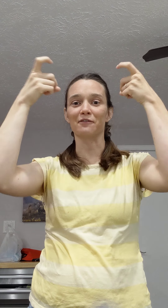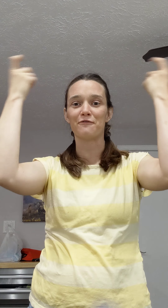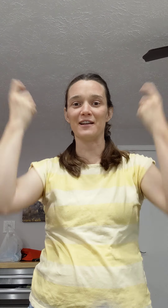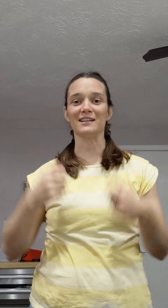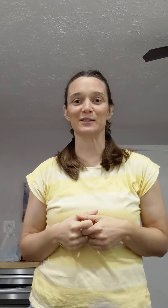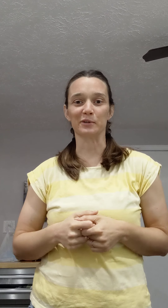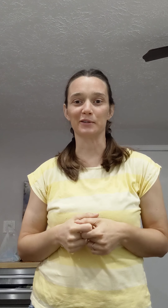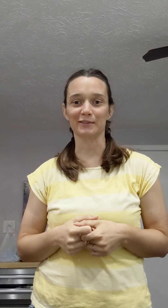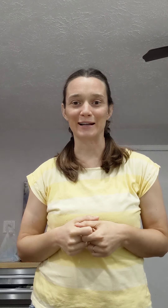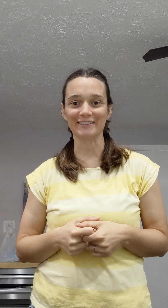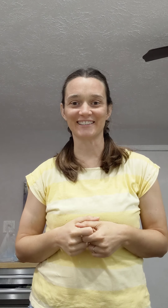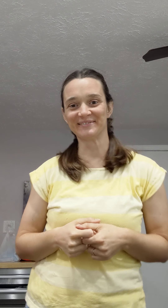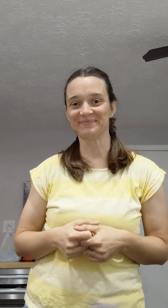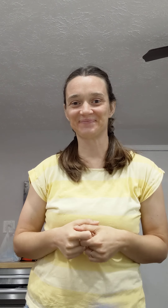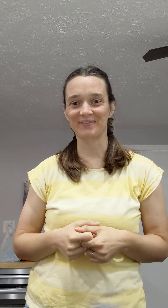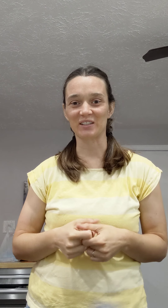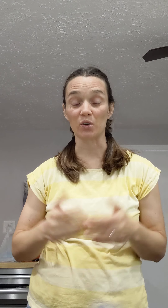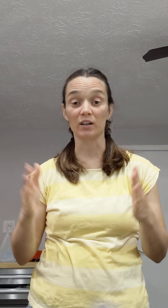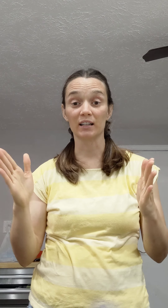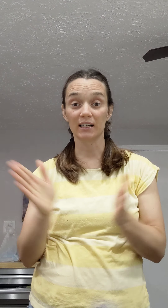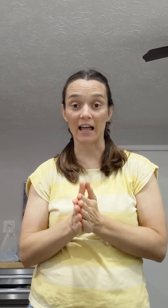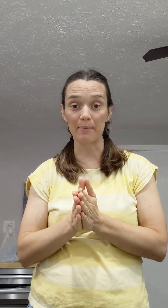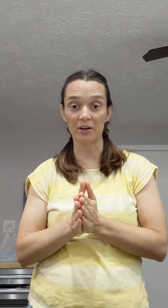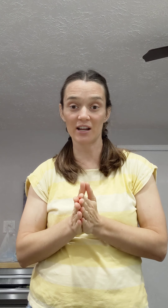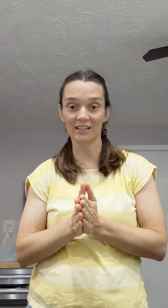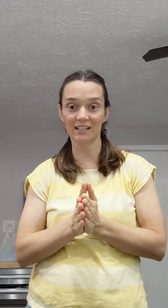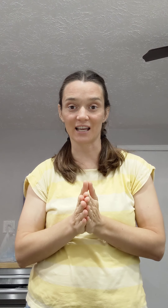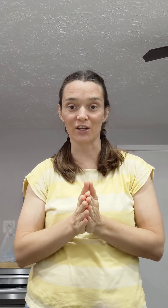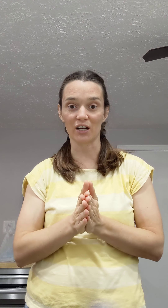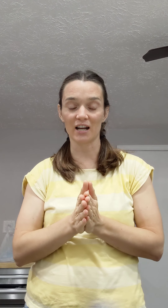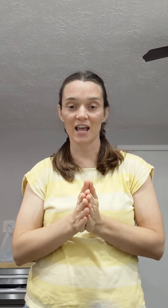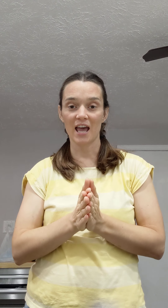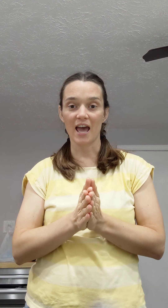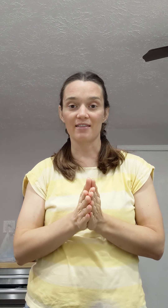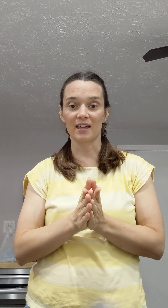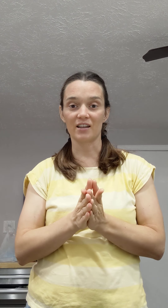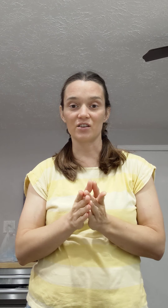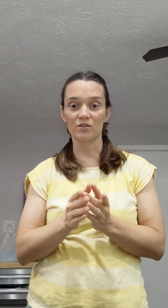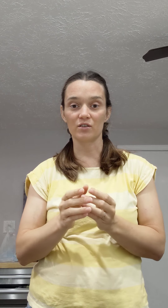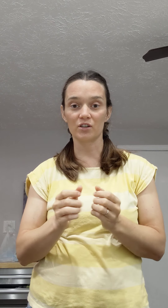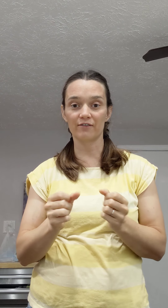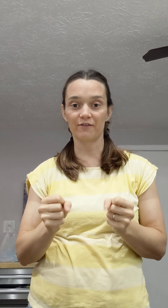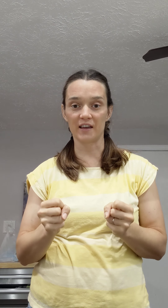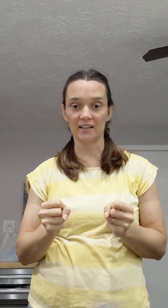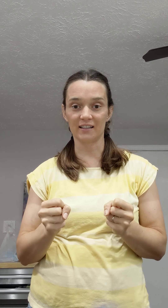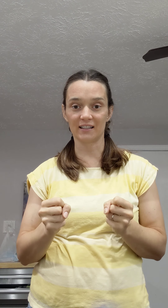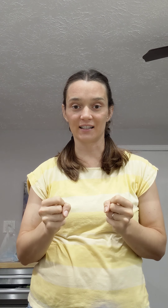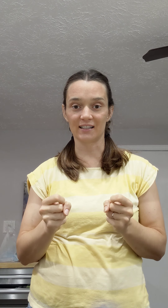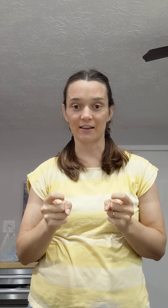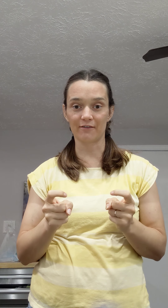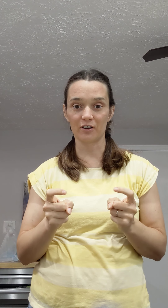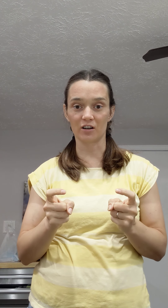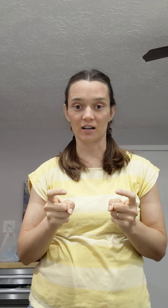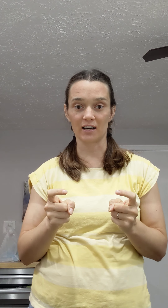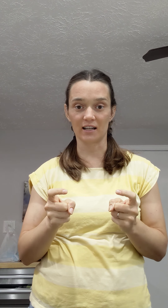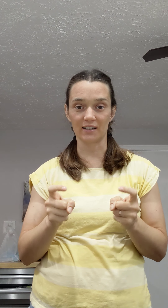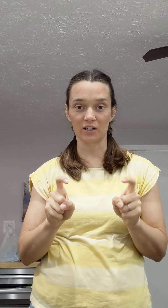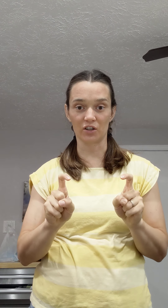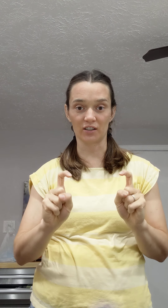confetti swirl around. So clap your hands together. And then you close your fists, except for your index fingers.